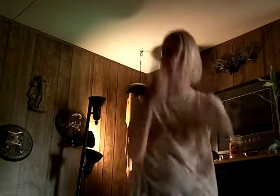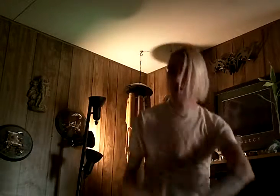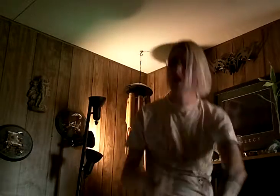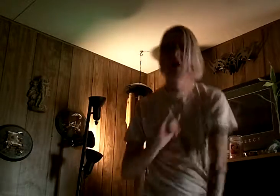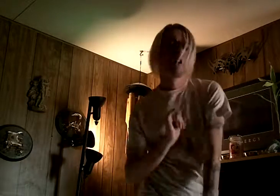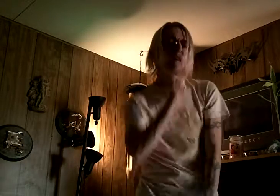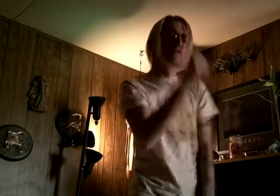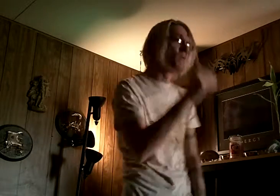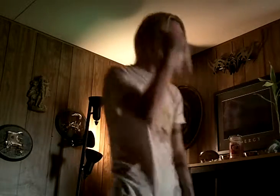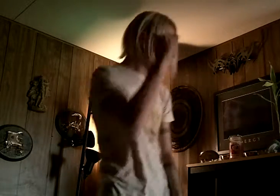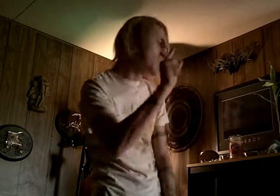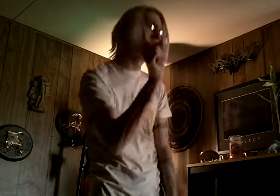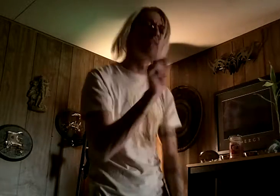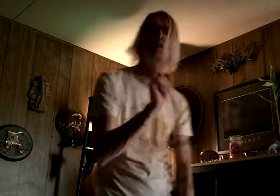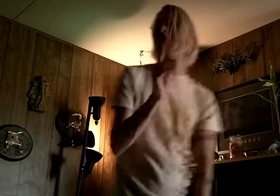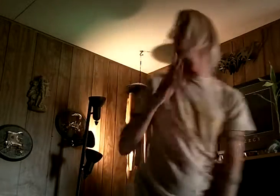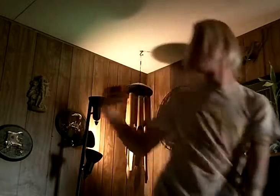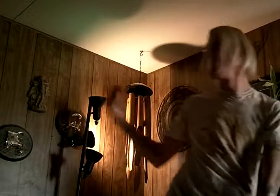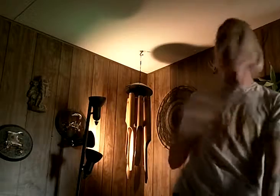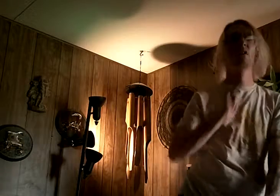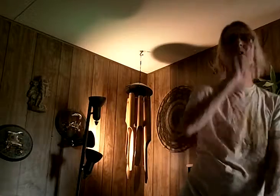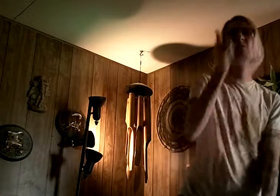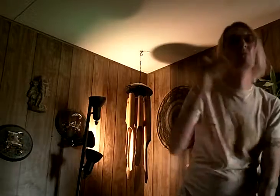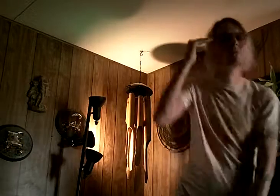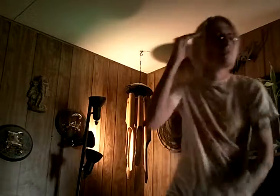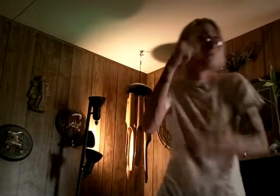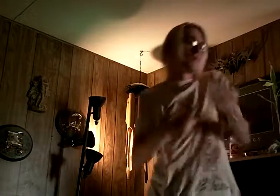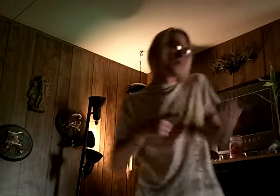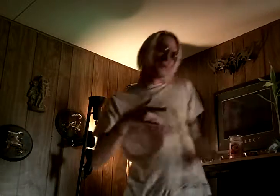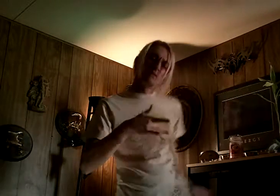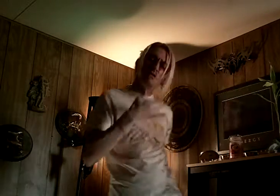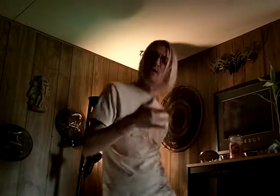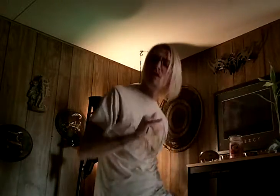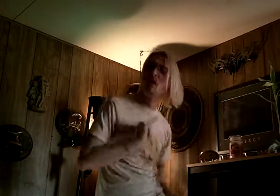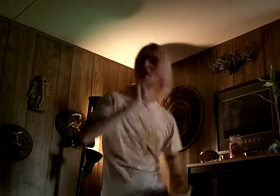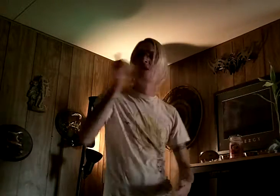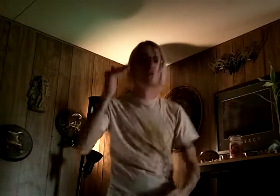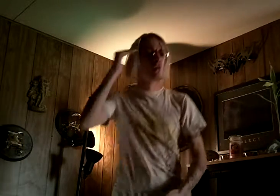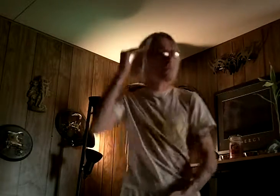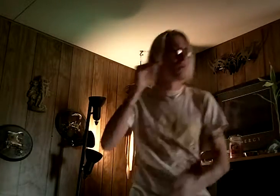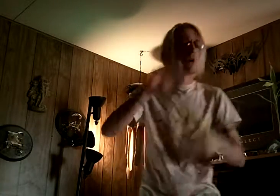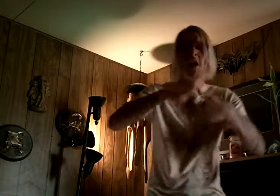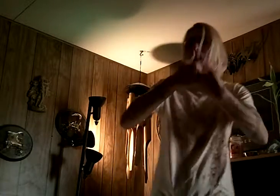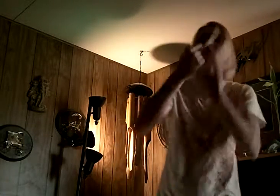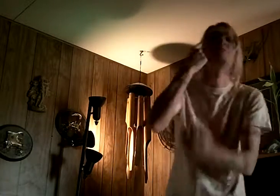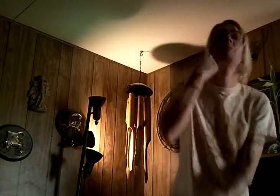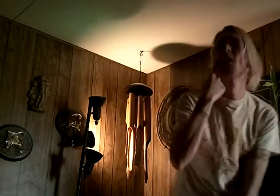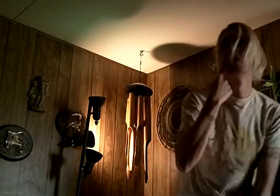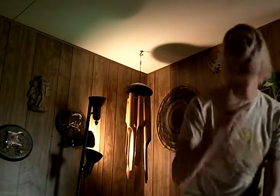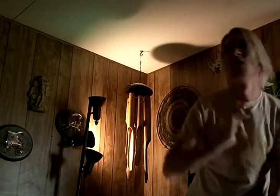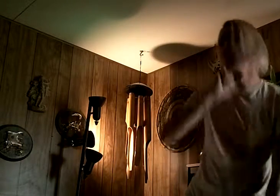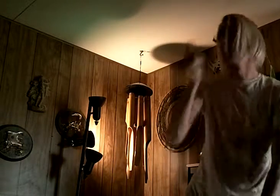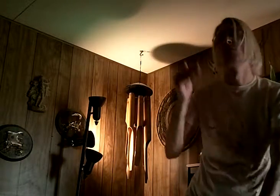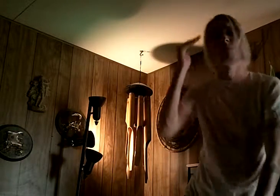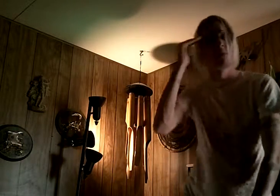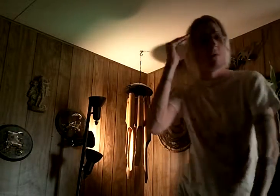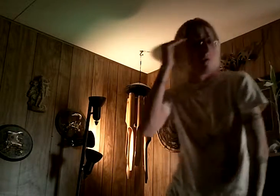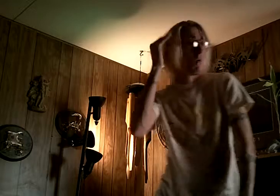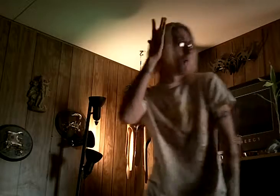I don't know where to go I don't know what to feel I don't know how to cry I don't know Oh,